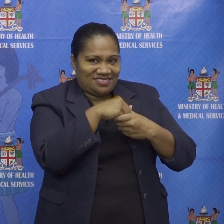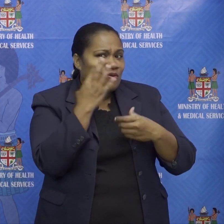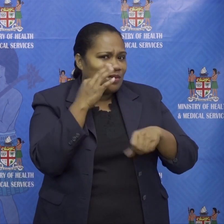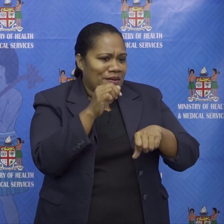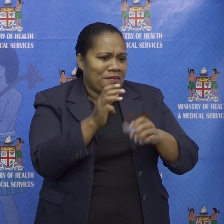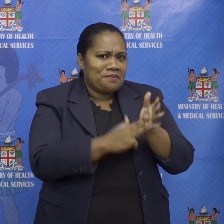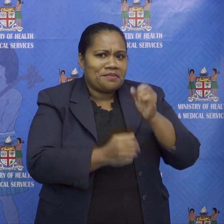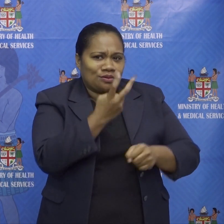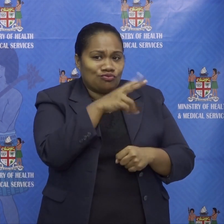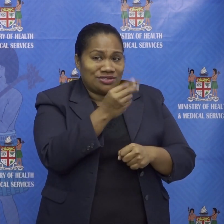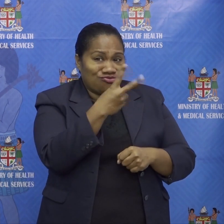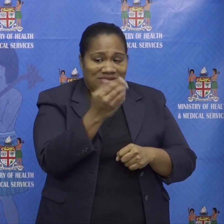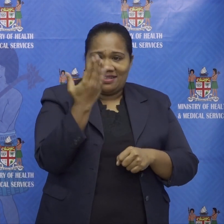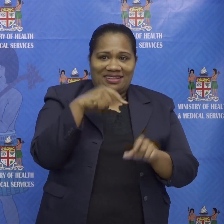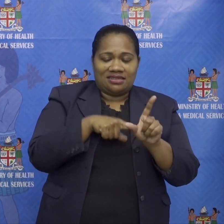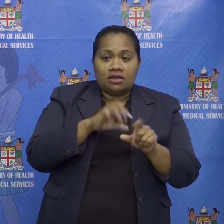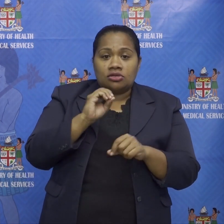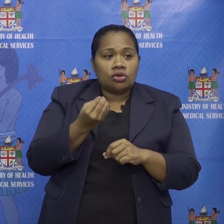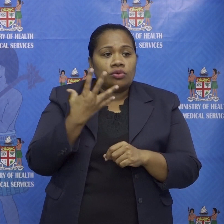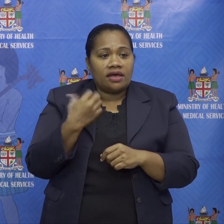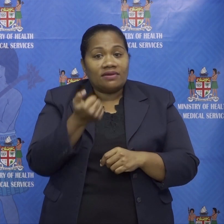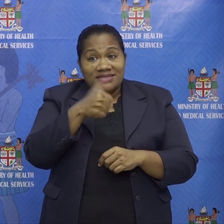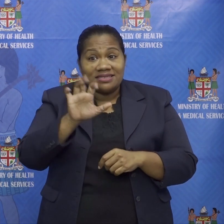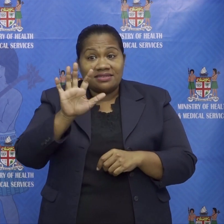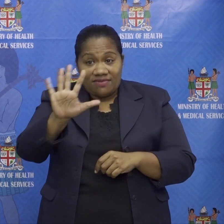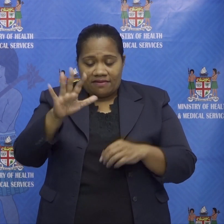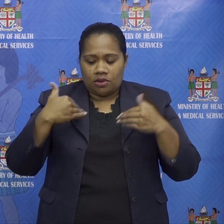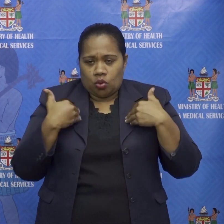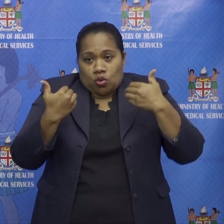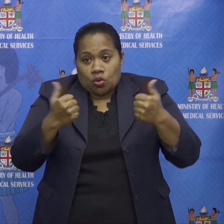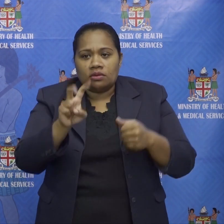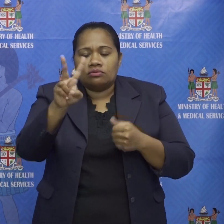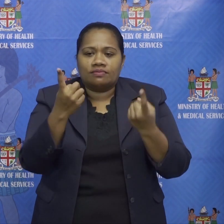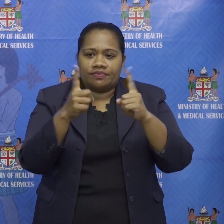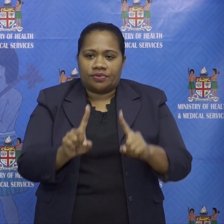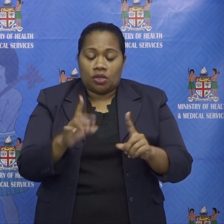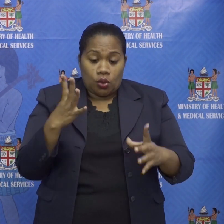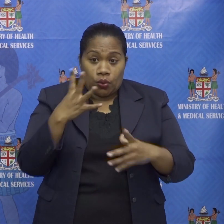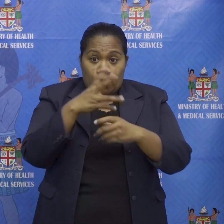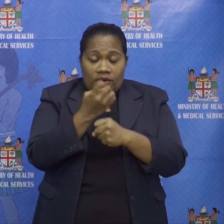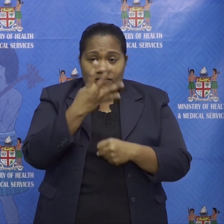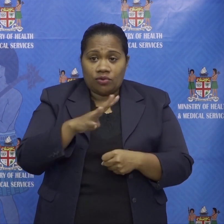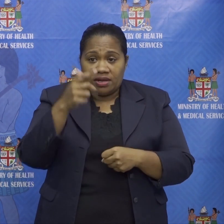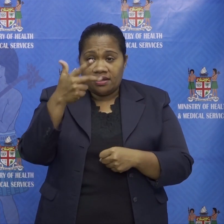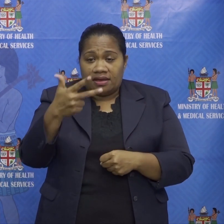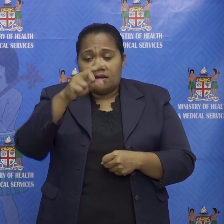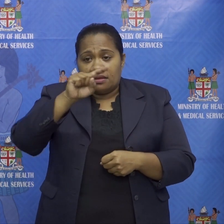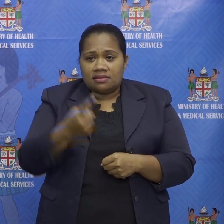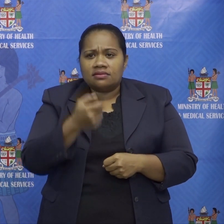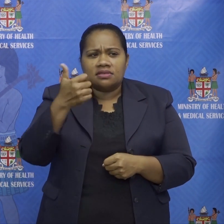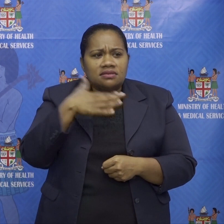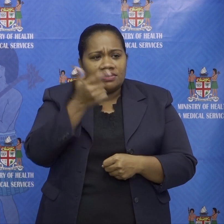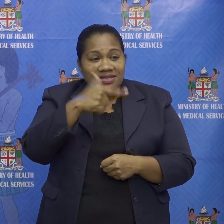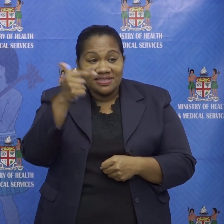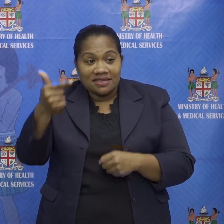65 recoveries and two deaths a total of 48 677 tests have been conducted for